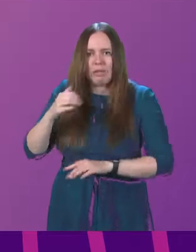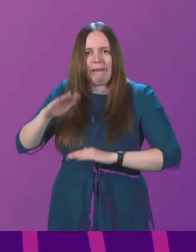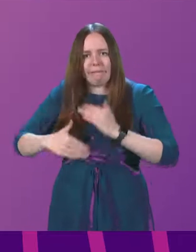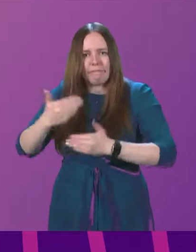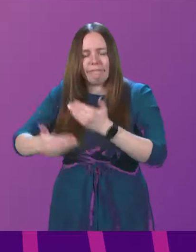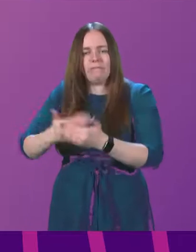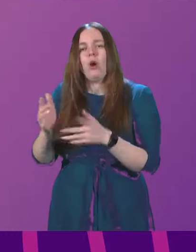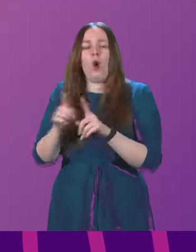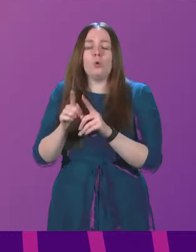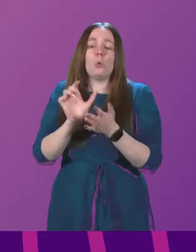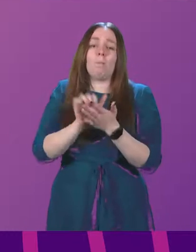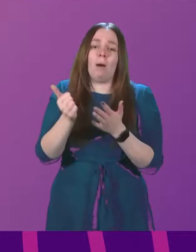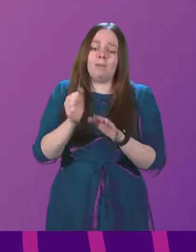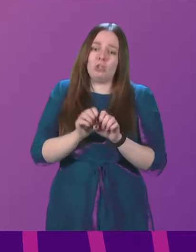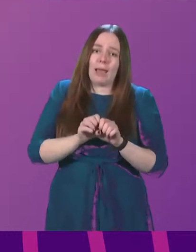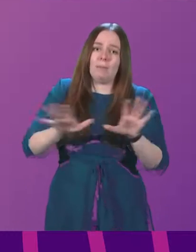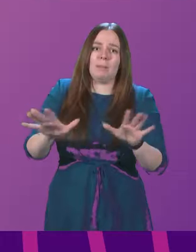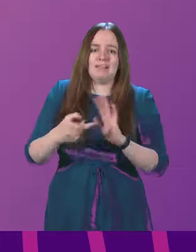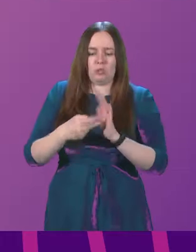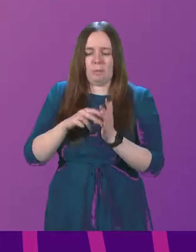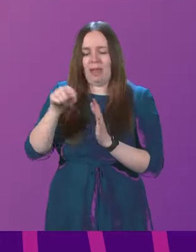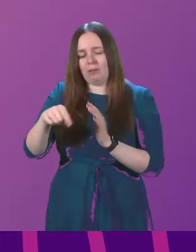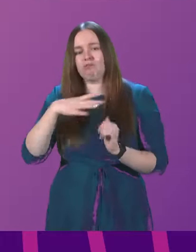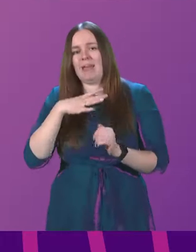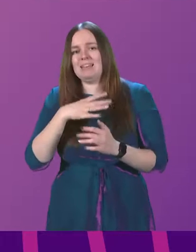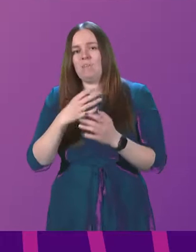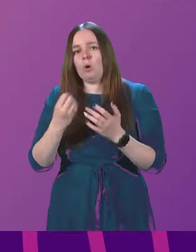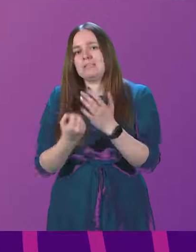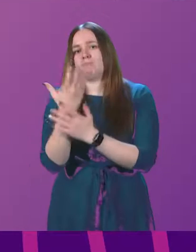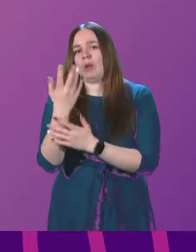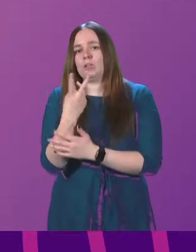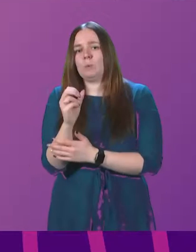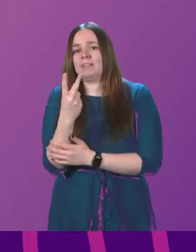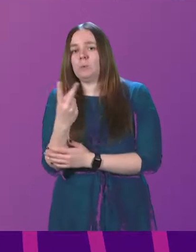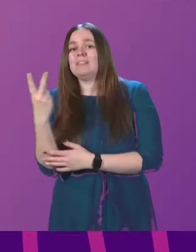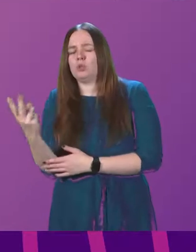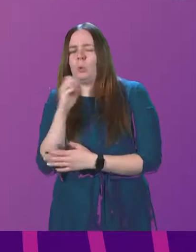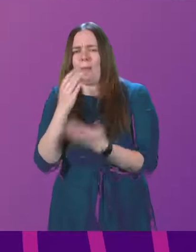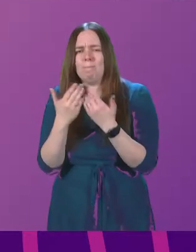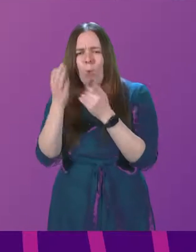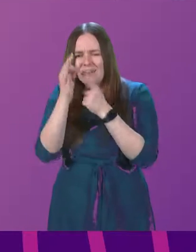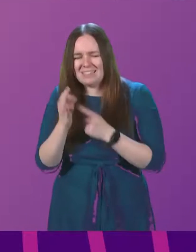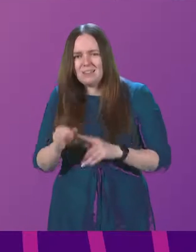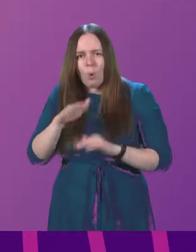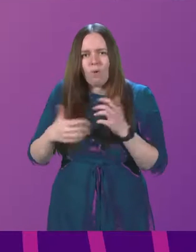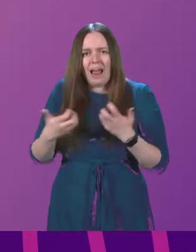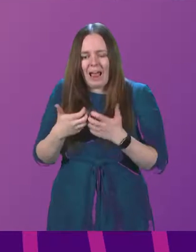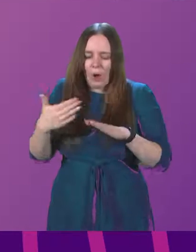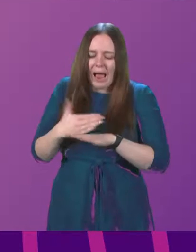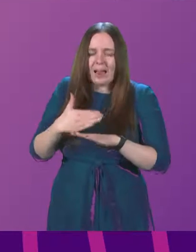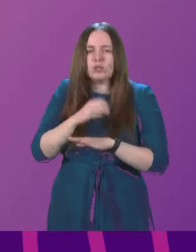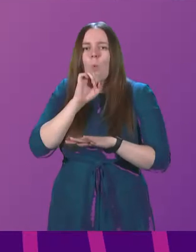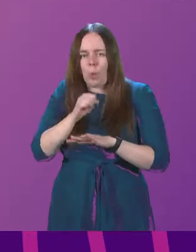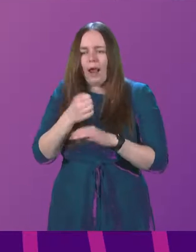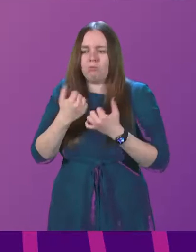publish an implementation plan by spring 22, which will set out more detail around how the actions will be implemented.